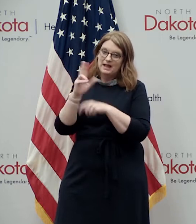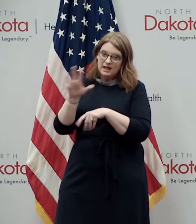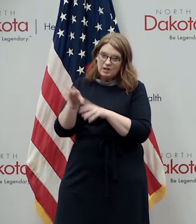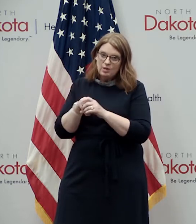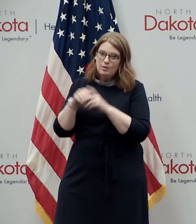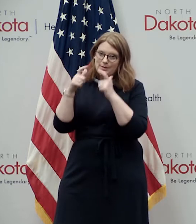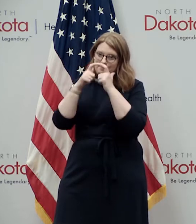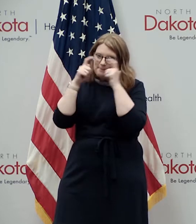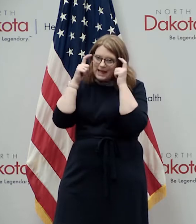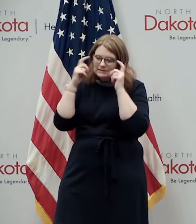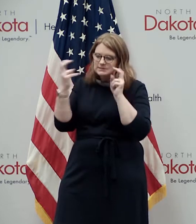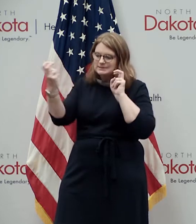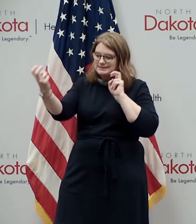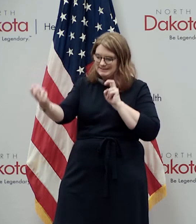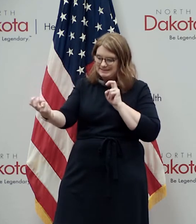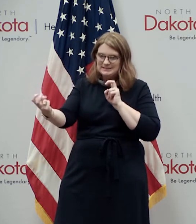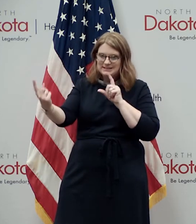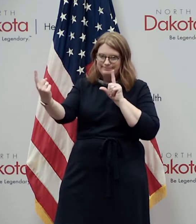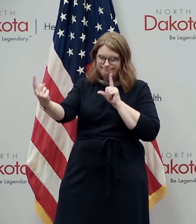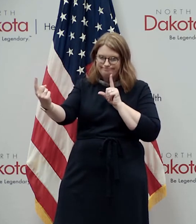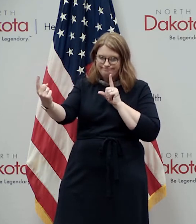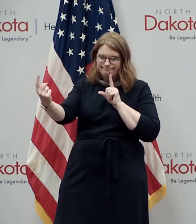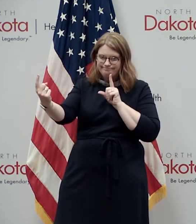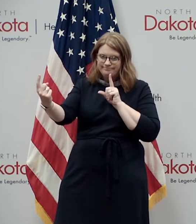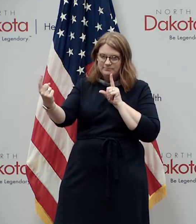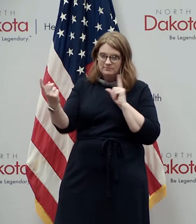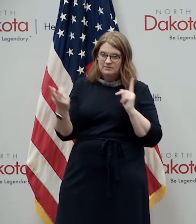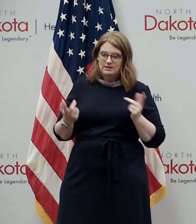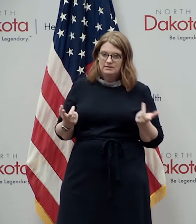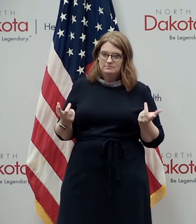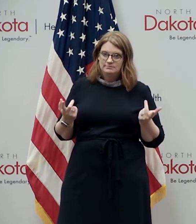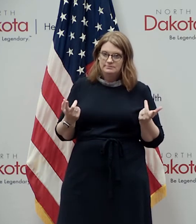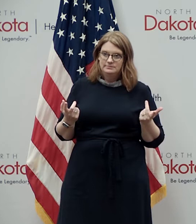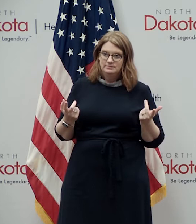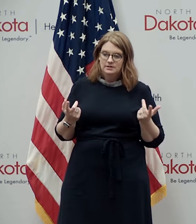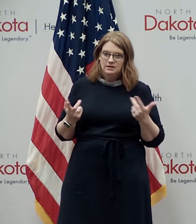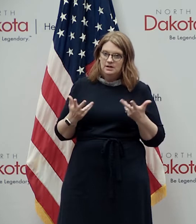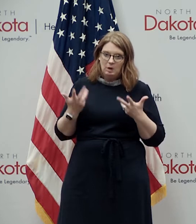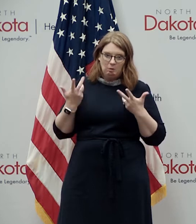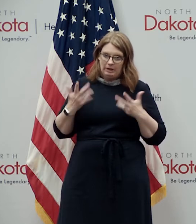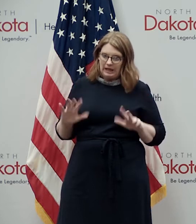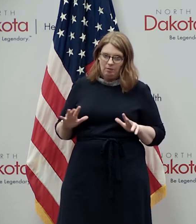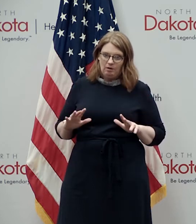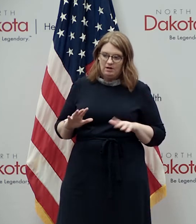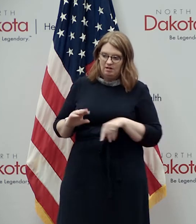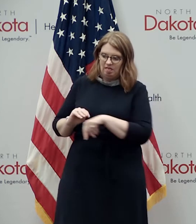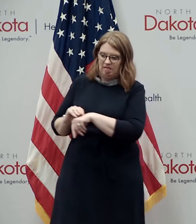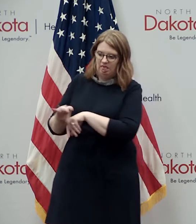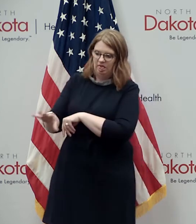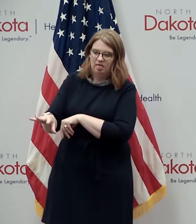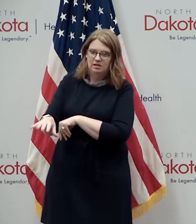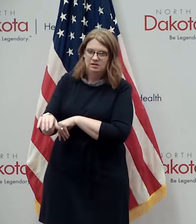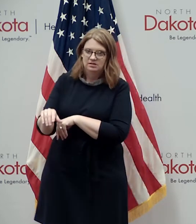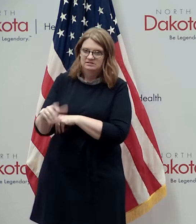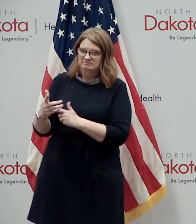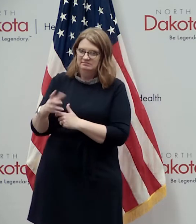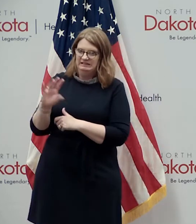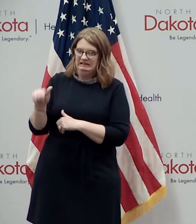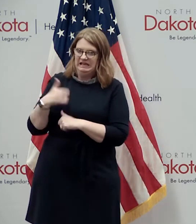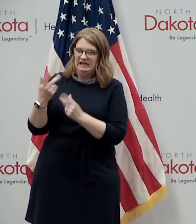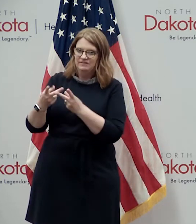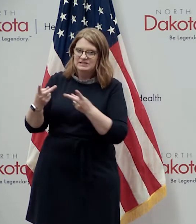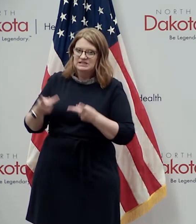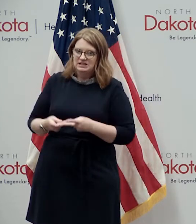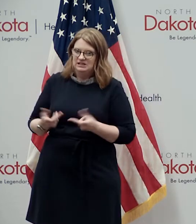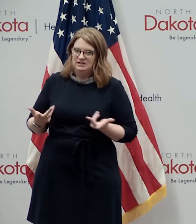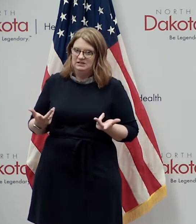distancing to make sure that we're not re-entering uh that we reintroduce uh the deadly covid virus into any facility